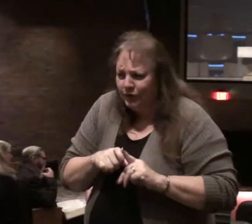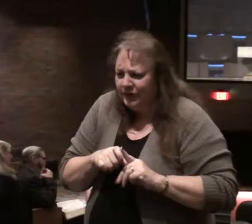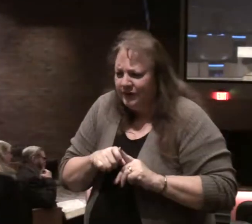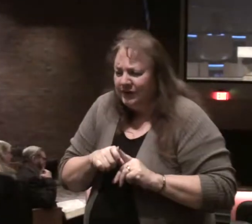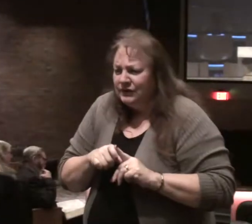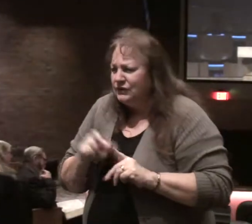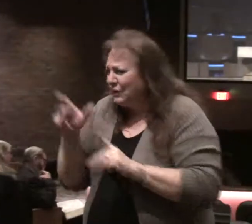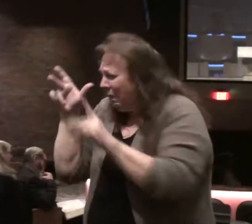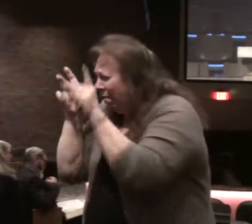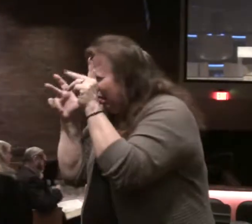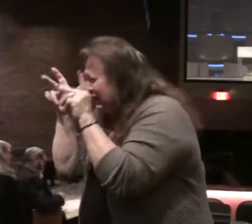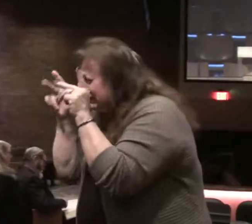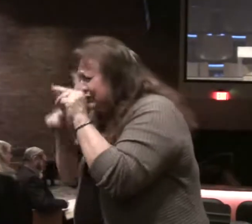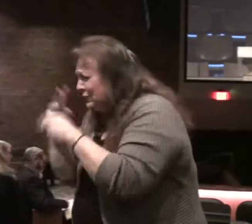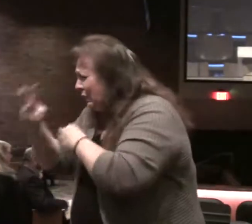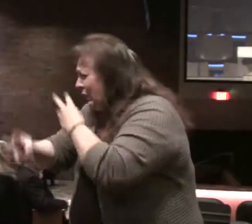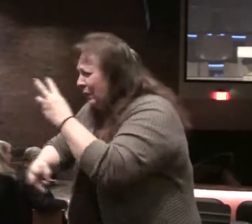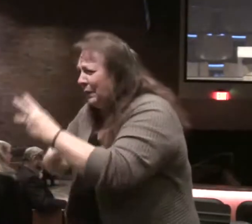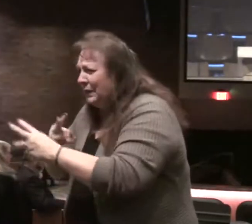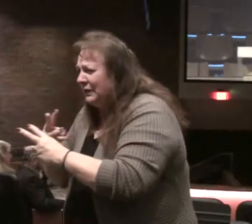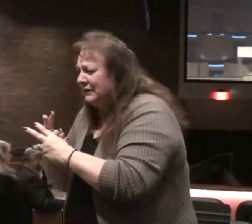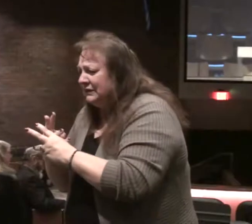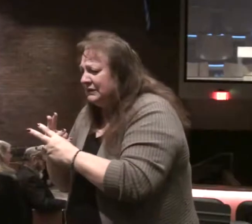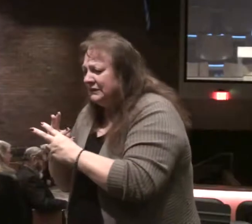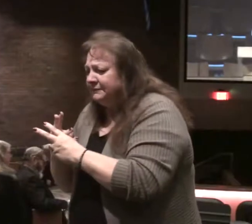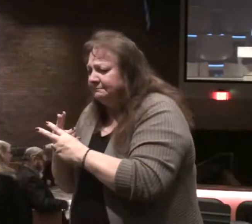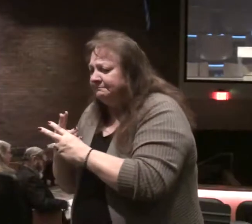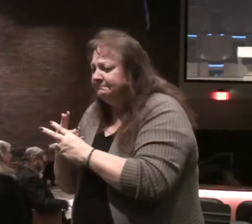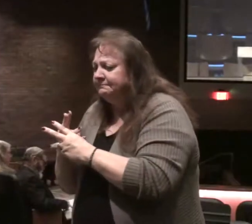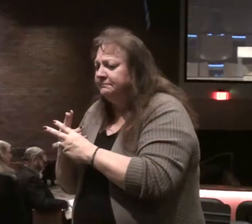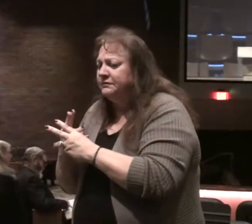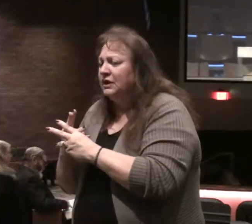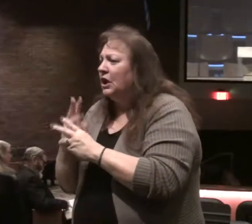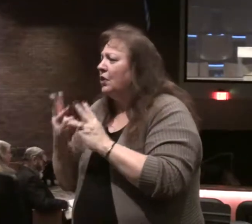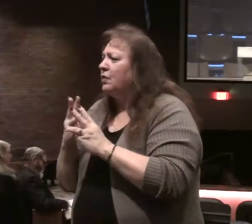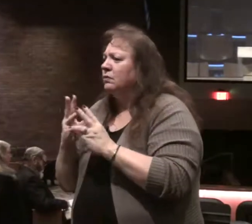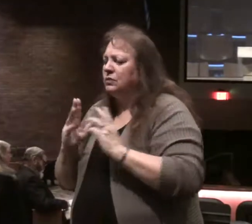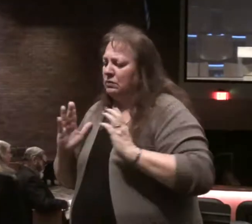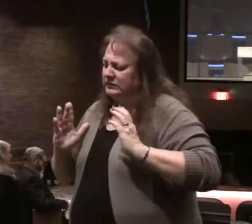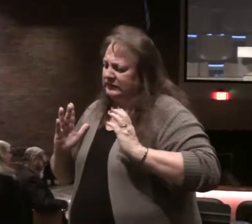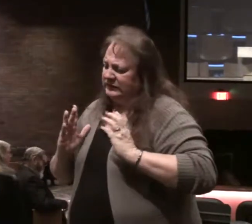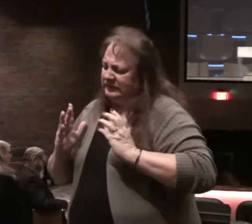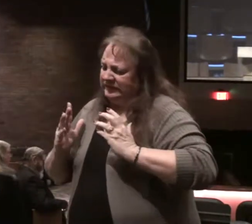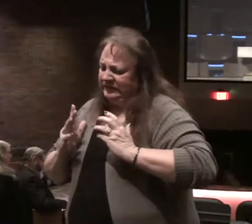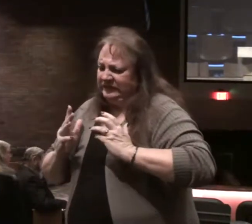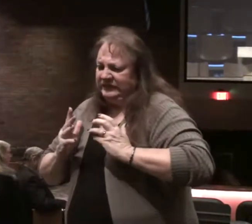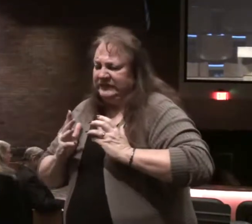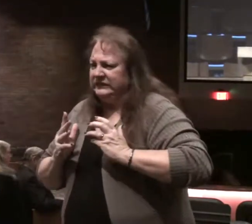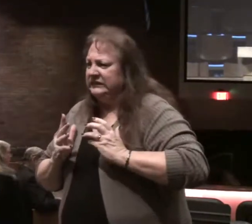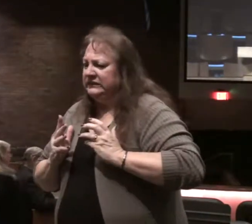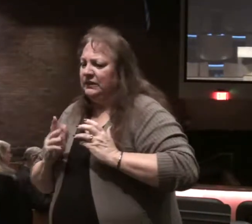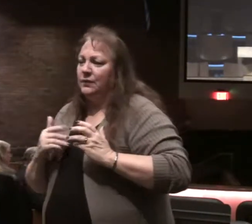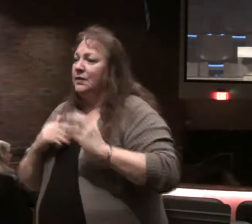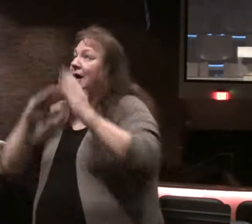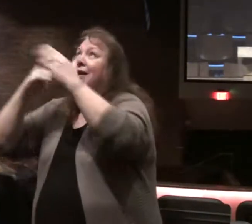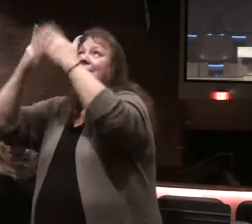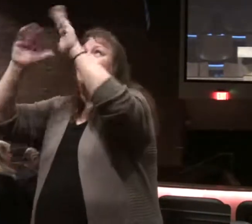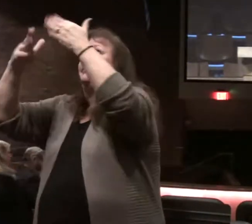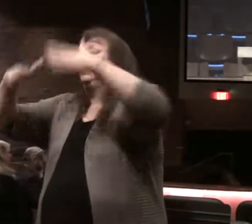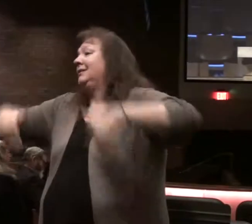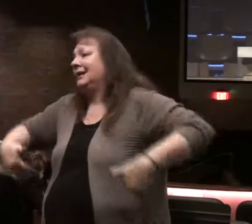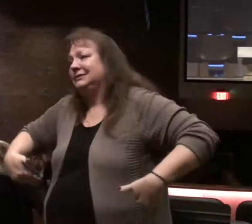Don't listen to the world. Don't be squealing. The world is always pushing in. We have not got to glory today.